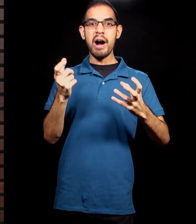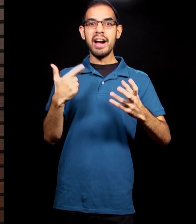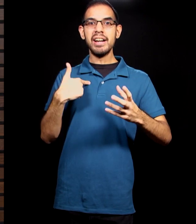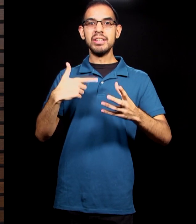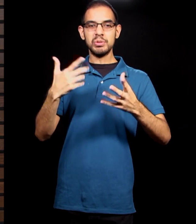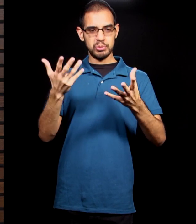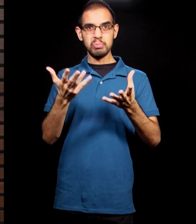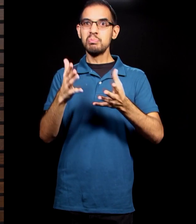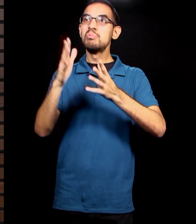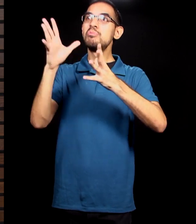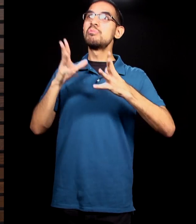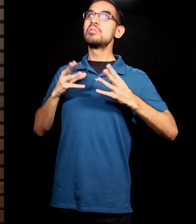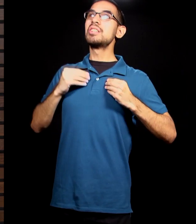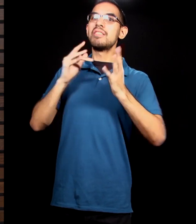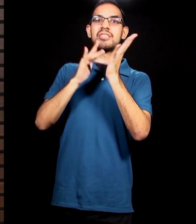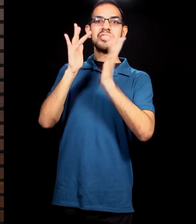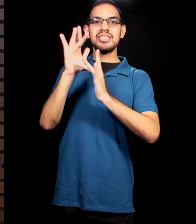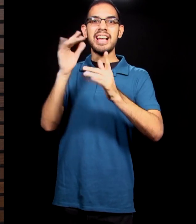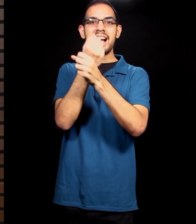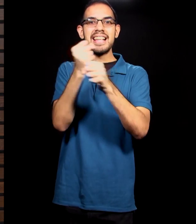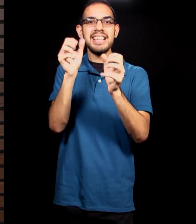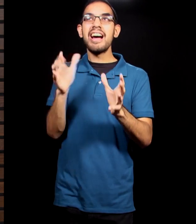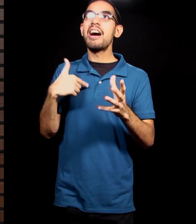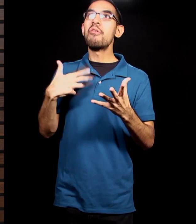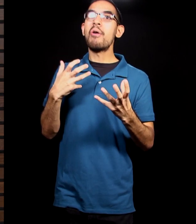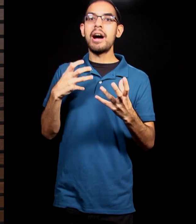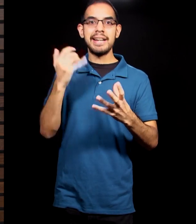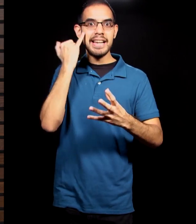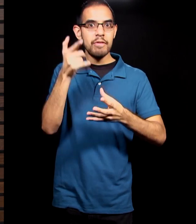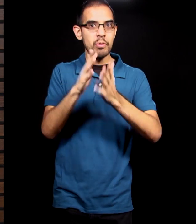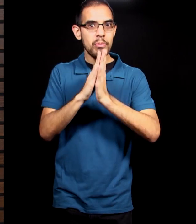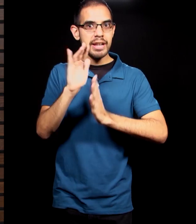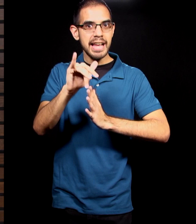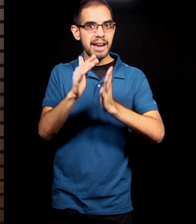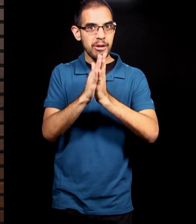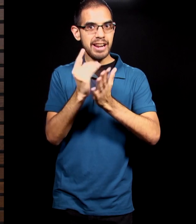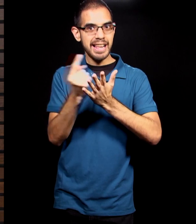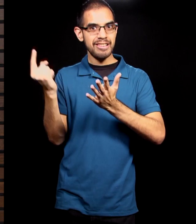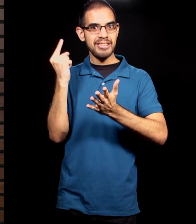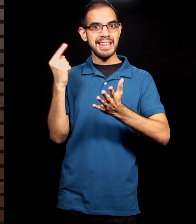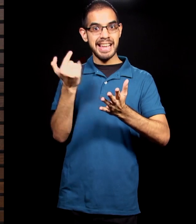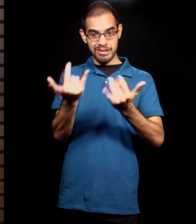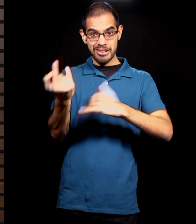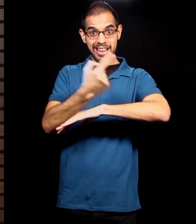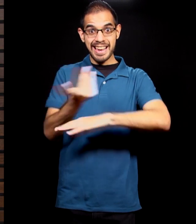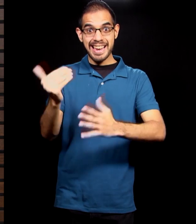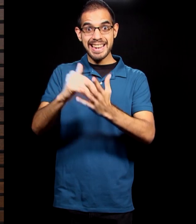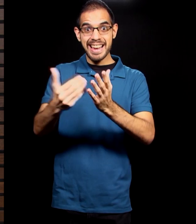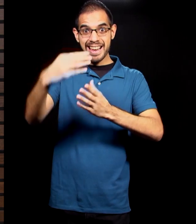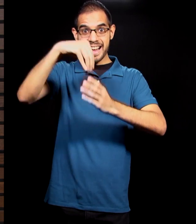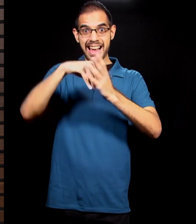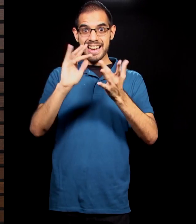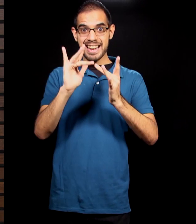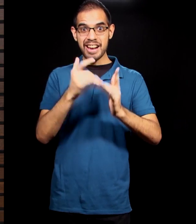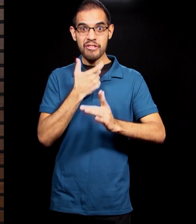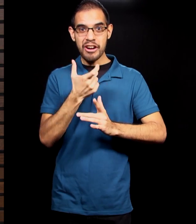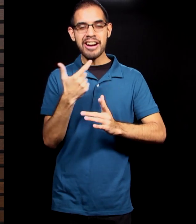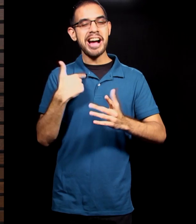Jesus as Savior. If you prayed that prayer last week and you're joining us again today, I want you to know I'm so excited for you. We are following up with you. We want to get some